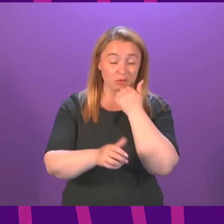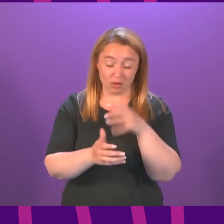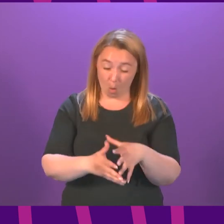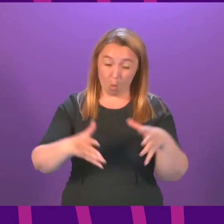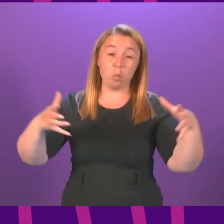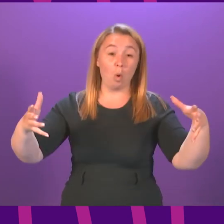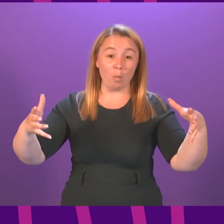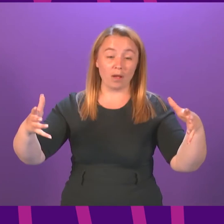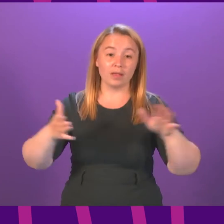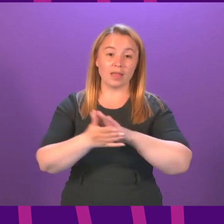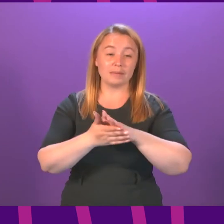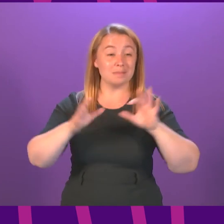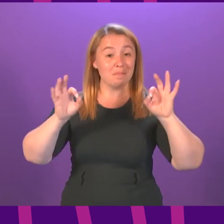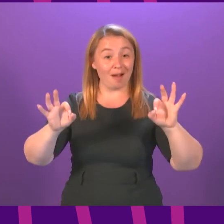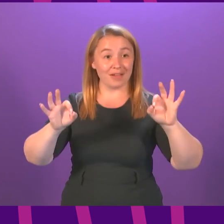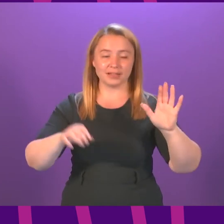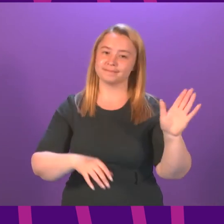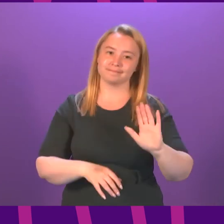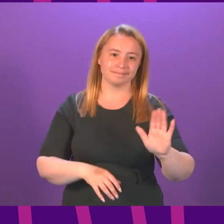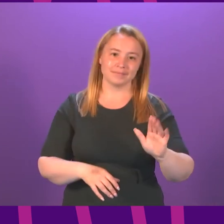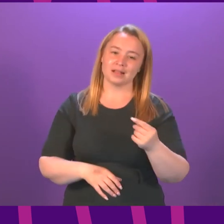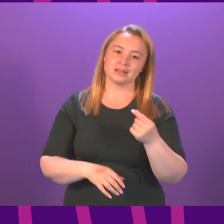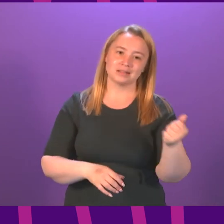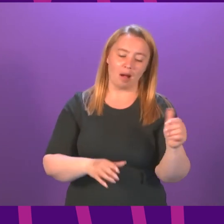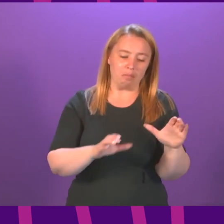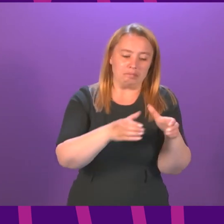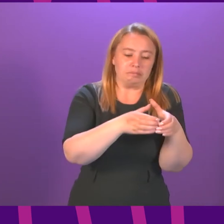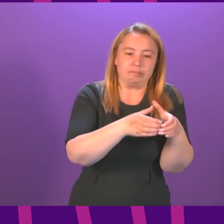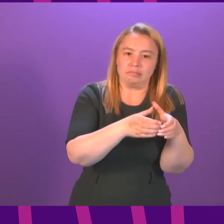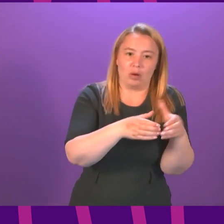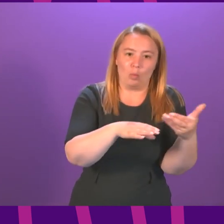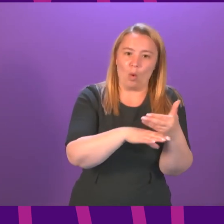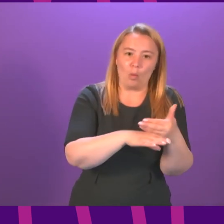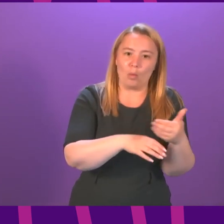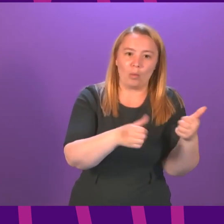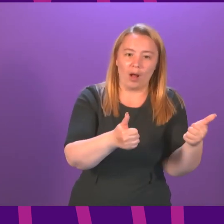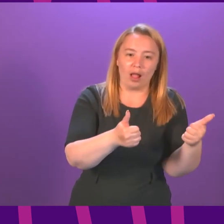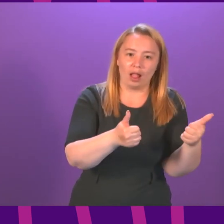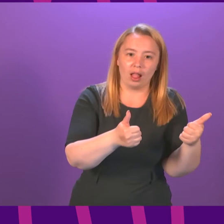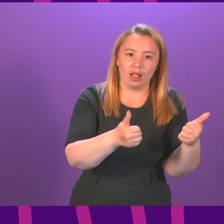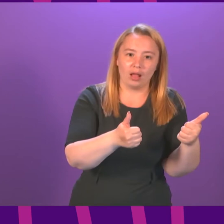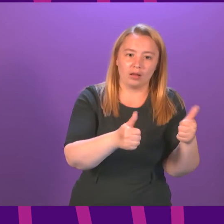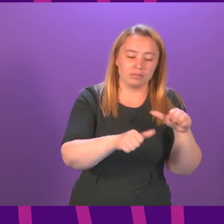get what we want them to get or what we think they should have done we are aware of a small percentage of the overall vaccinated